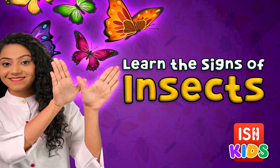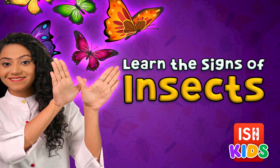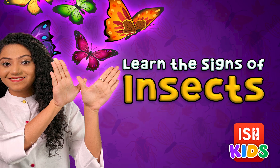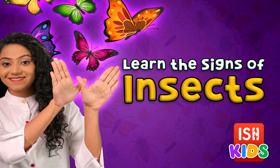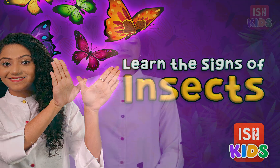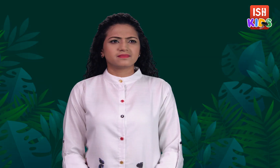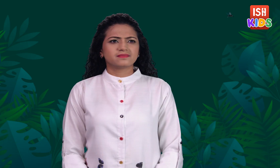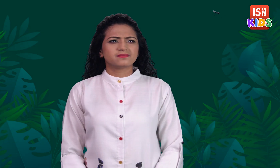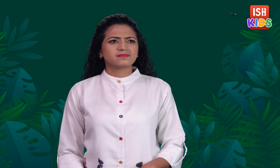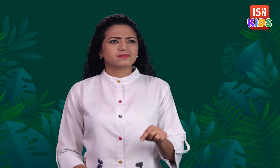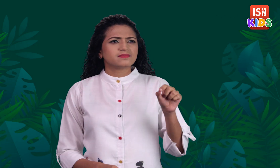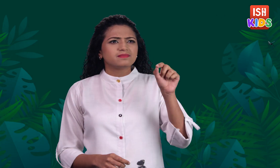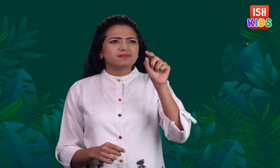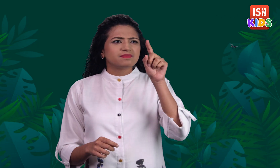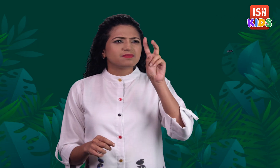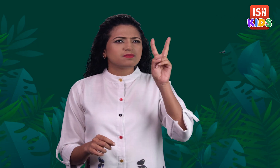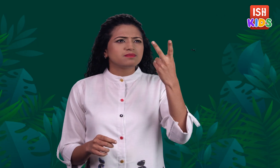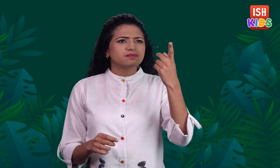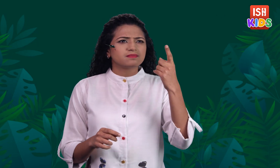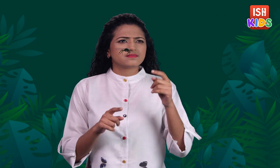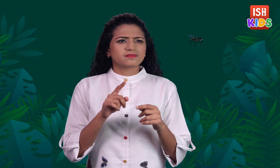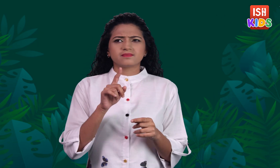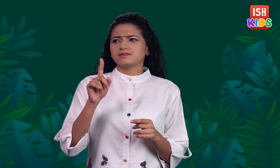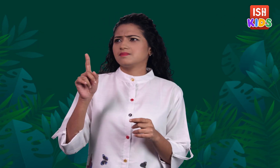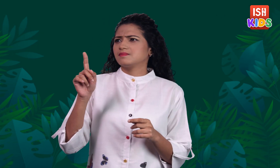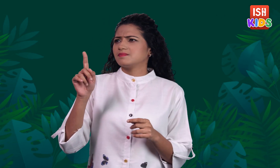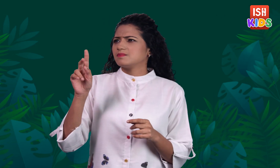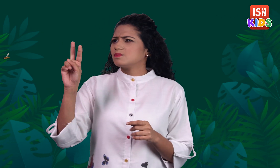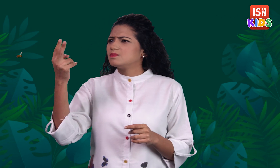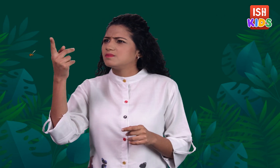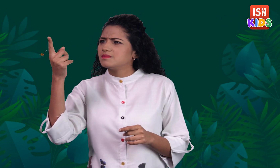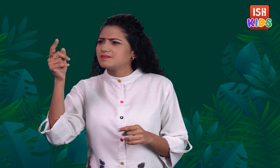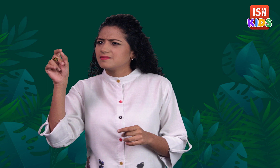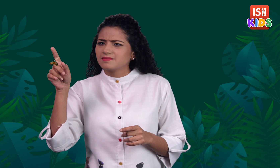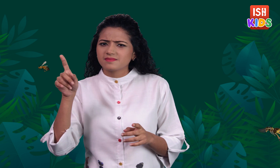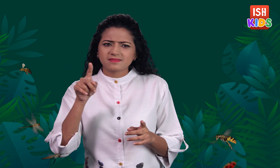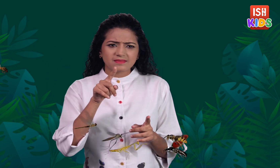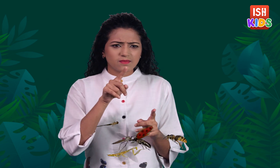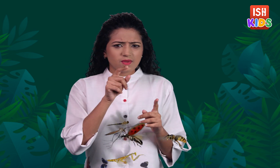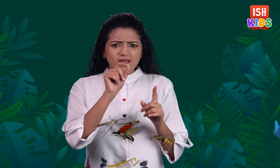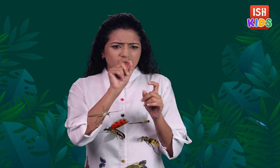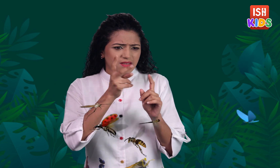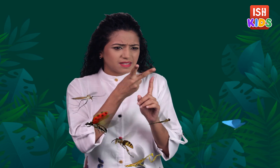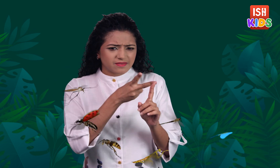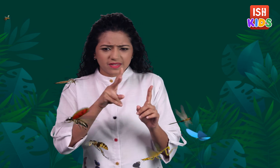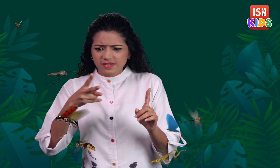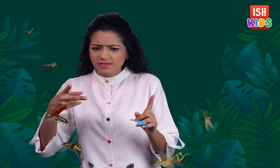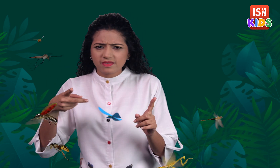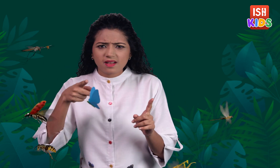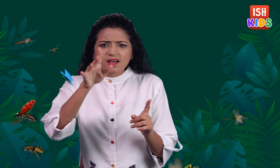Huh? What is this strange thing? What is that? What are these different insects?